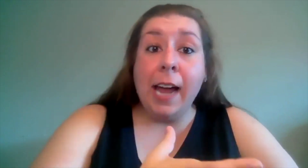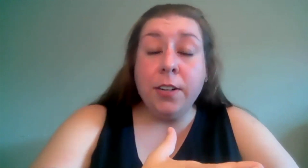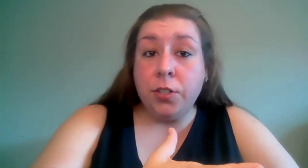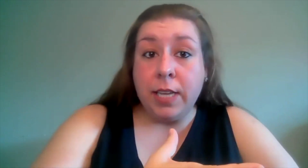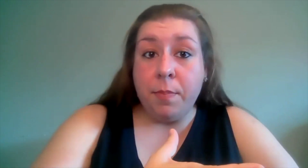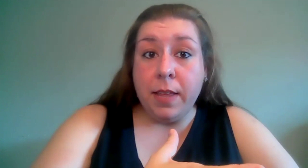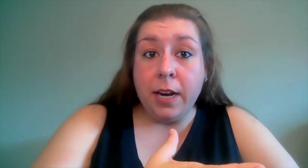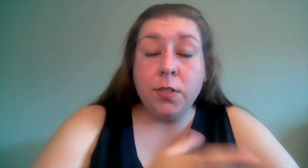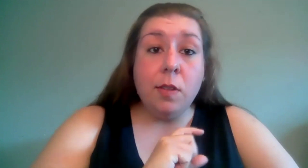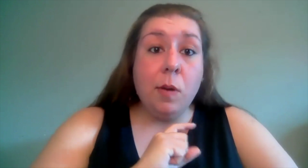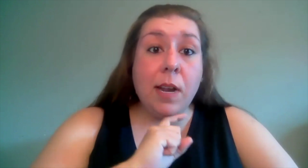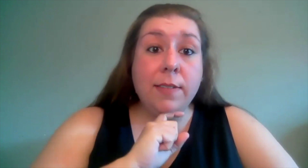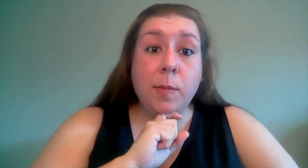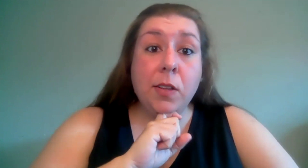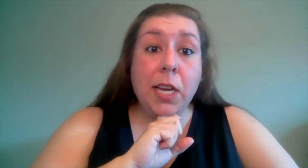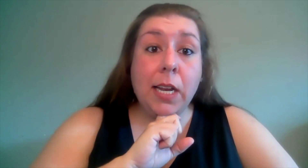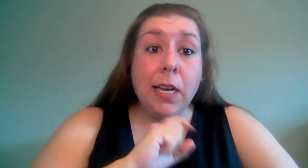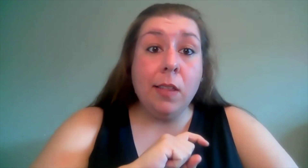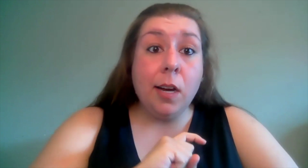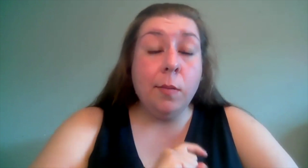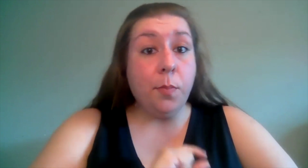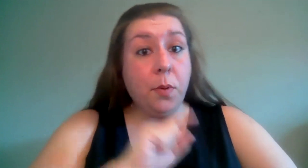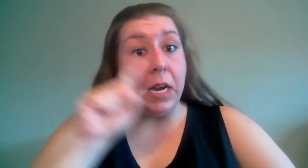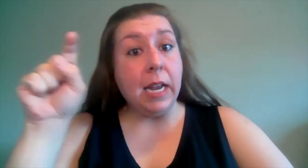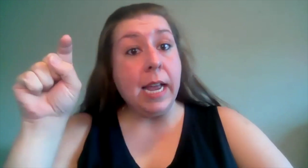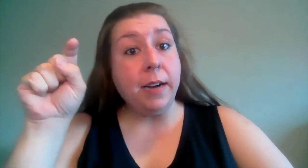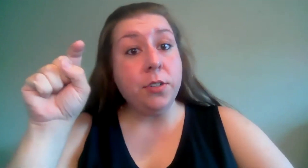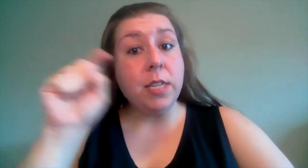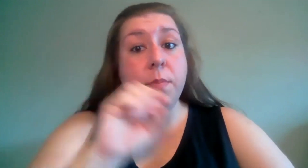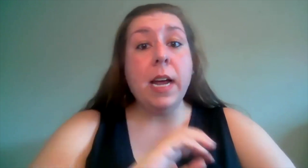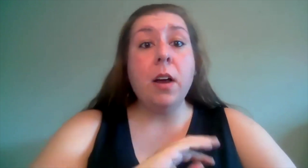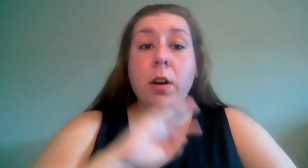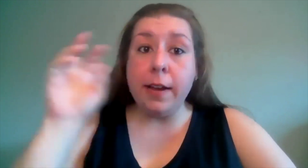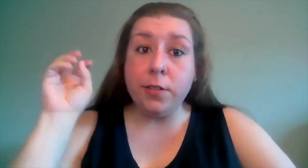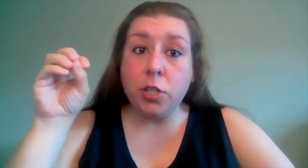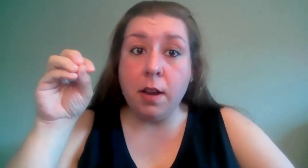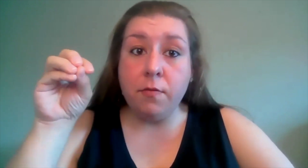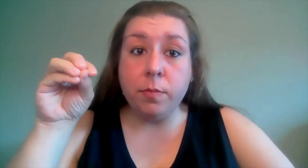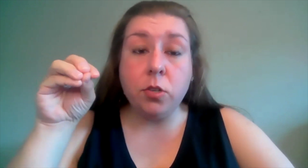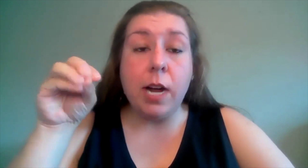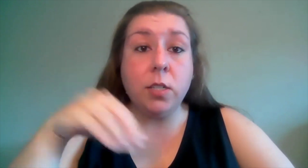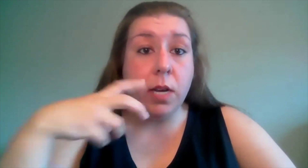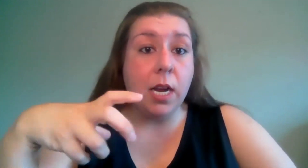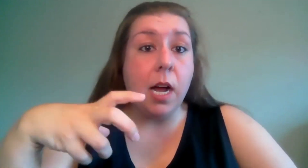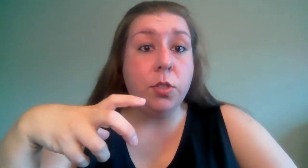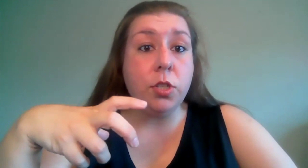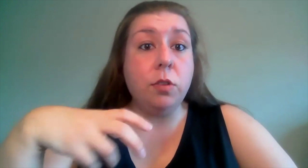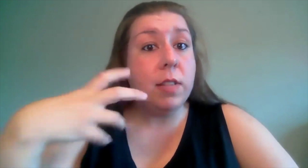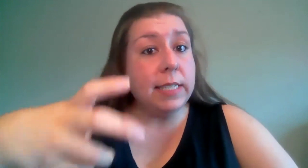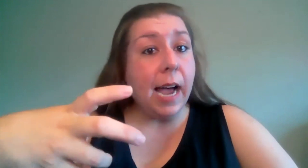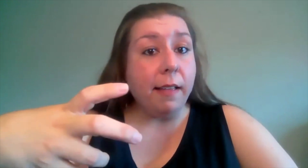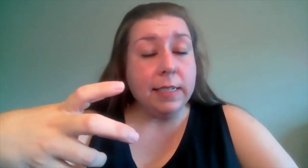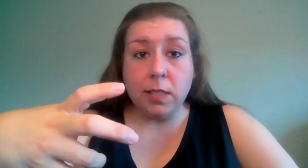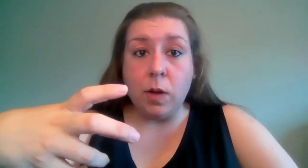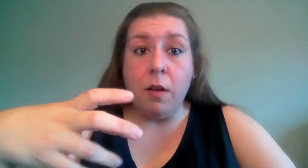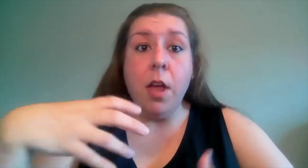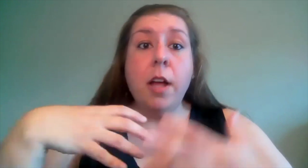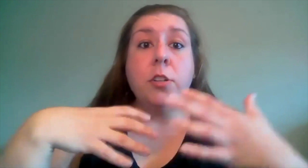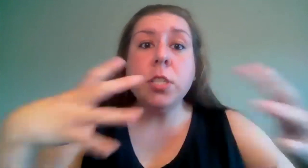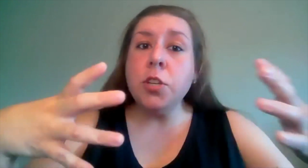actors up there so then we would have to be looking at either bringing actors up there or kind of starting from scratch when it comes to the talent as well just